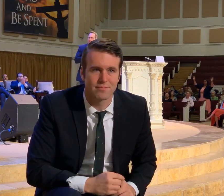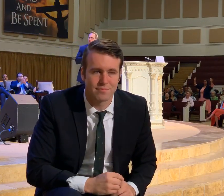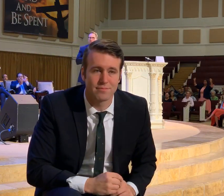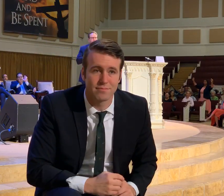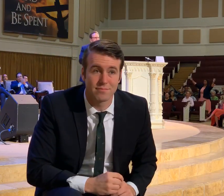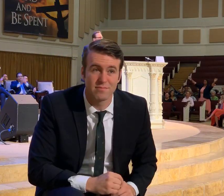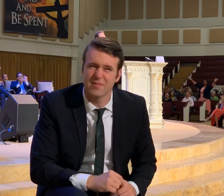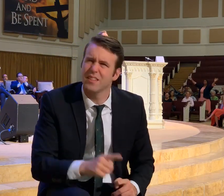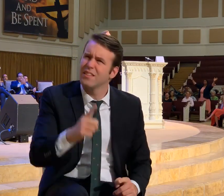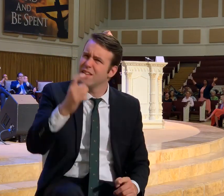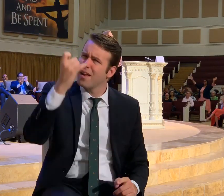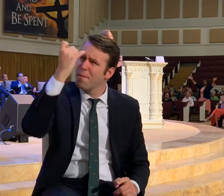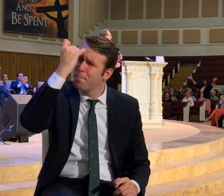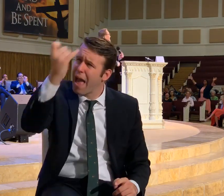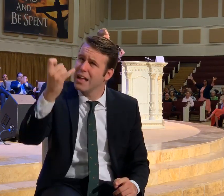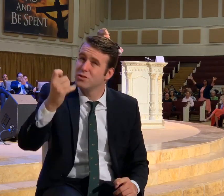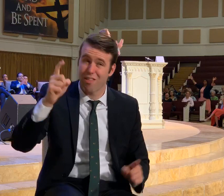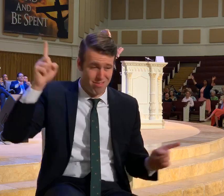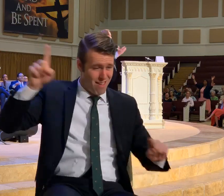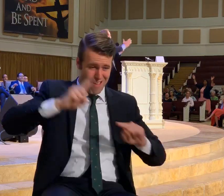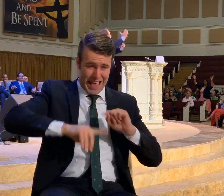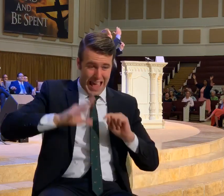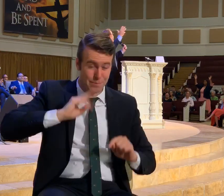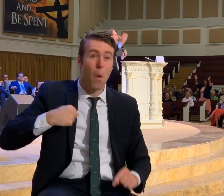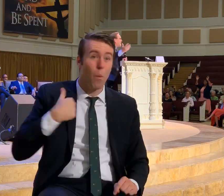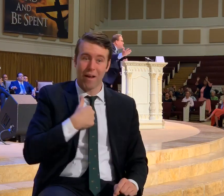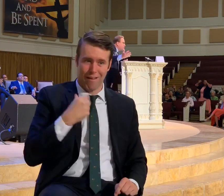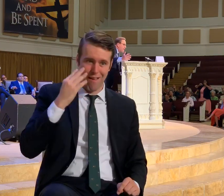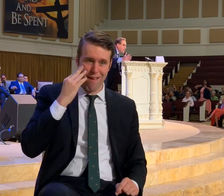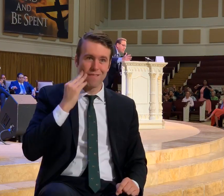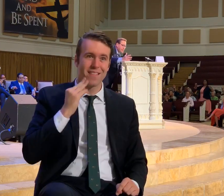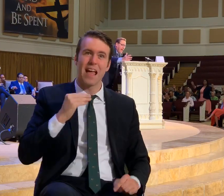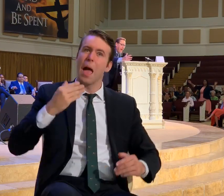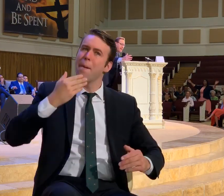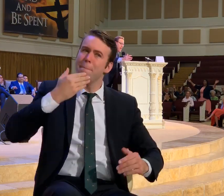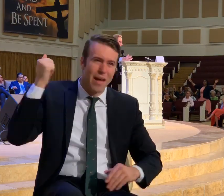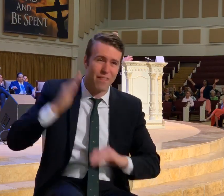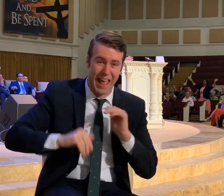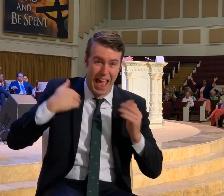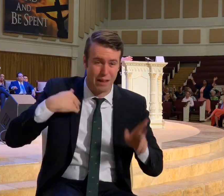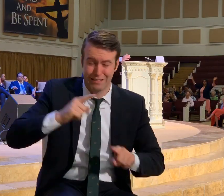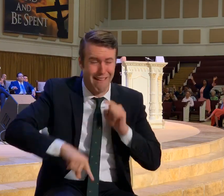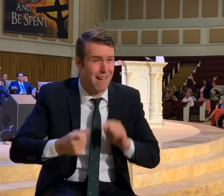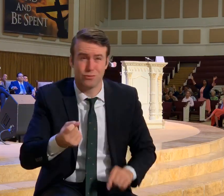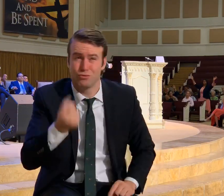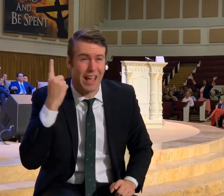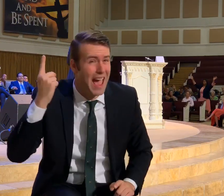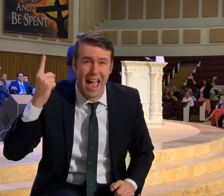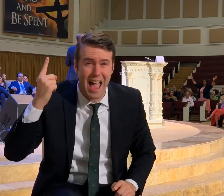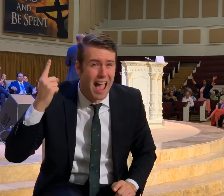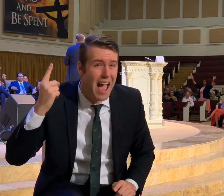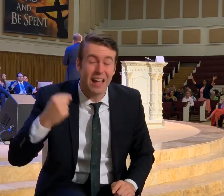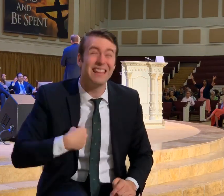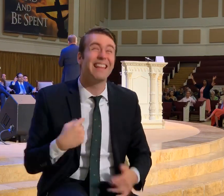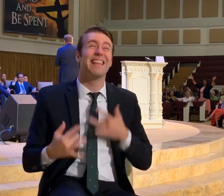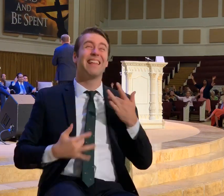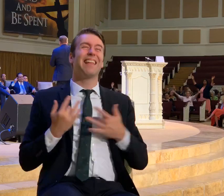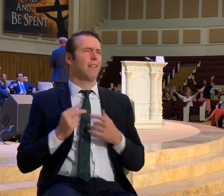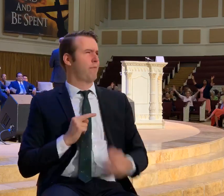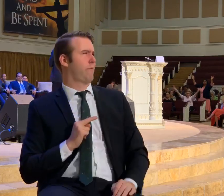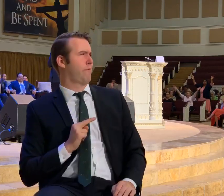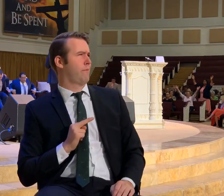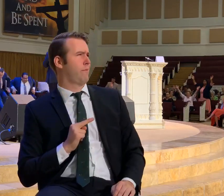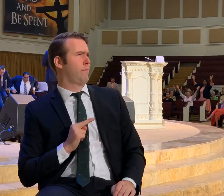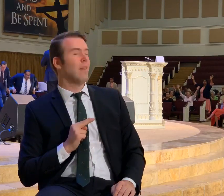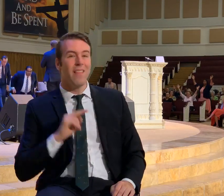I mean folks. What we have. Is bigger than even angels understand. If you wonder why I'm getting so excited. No